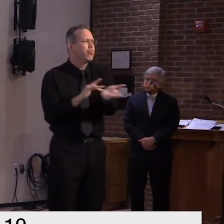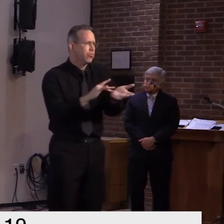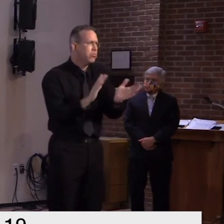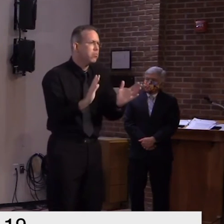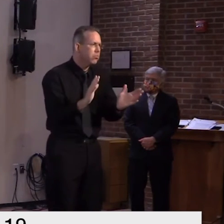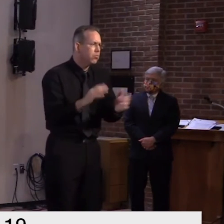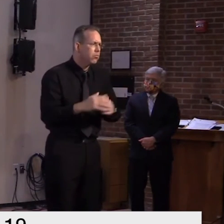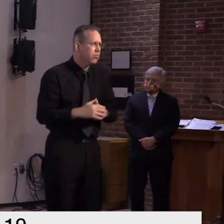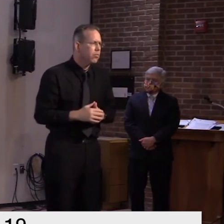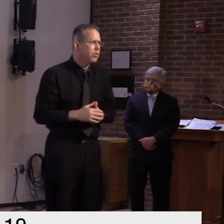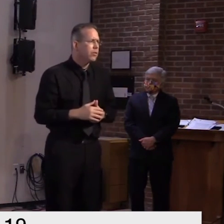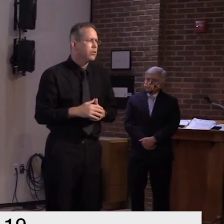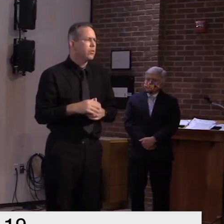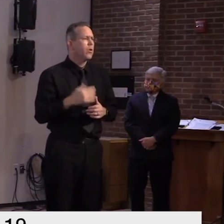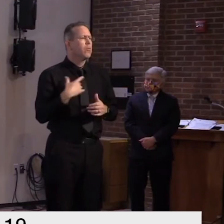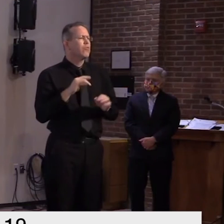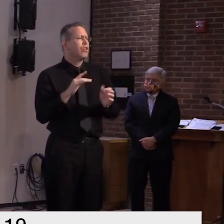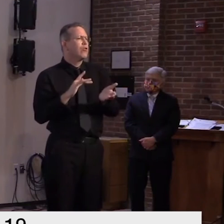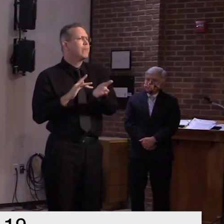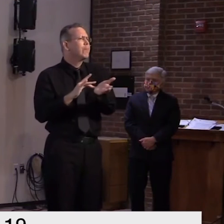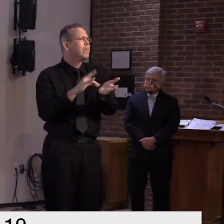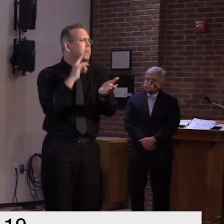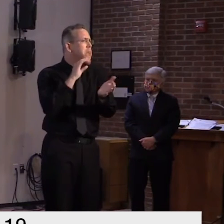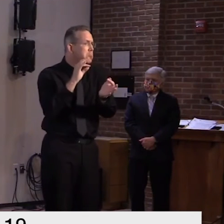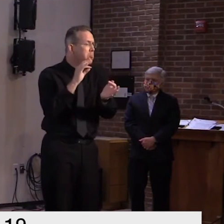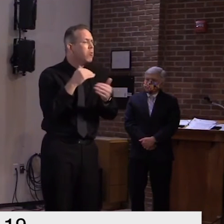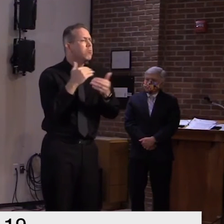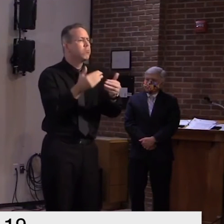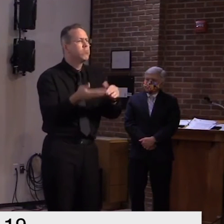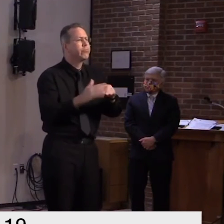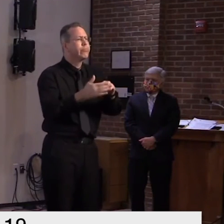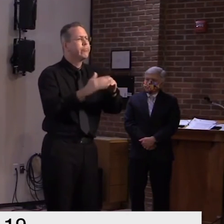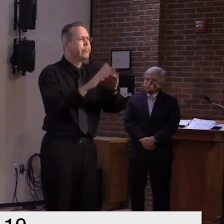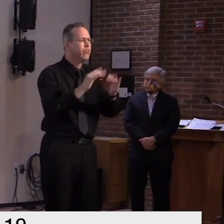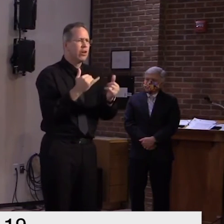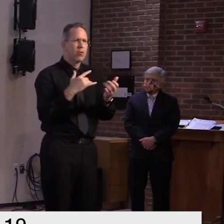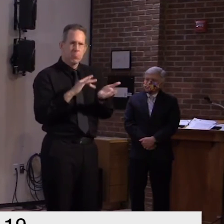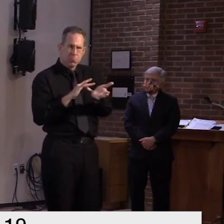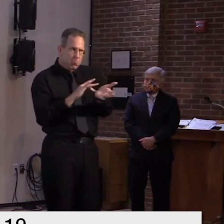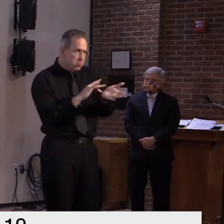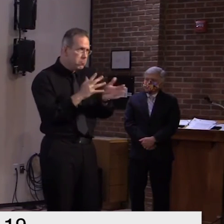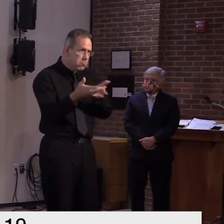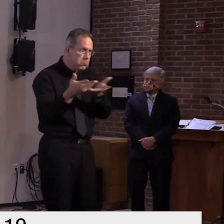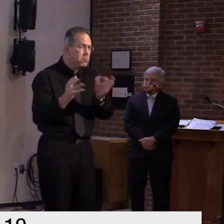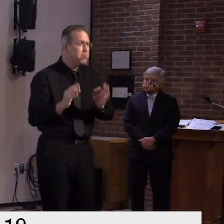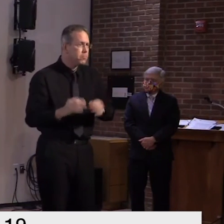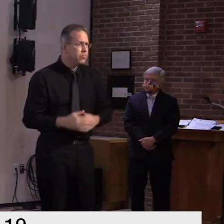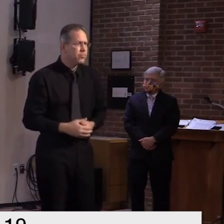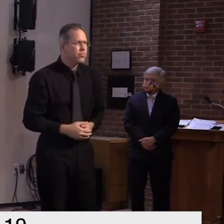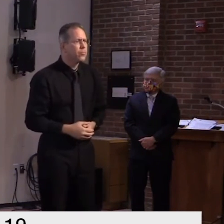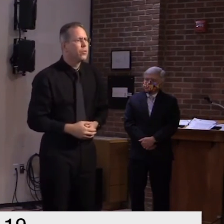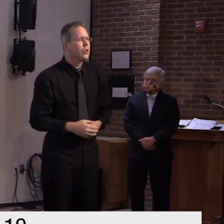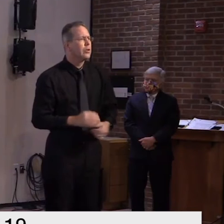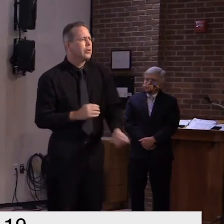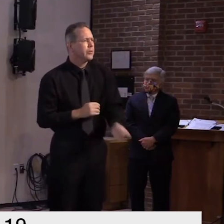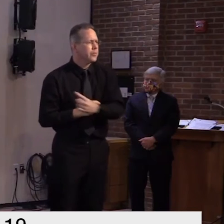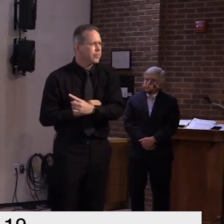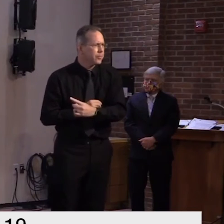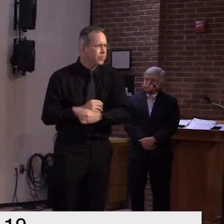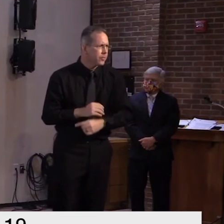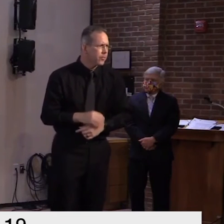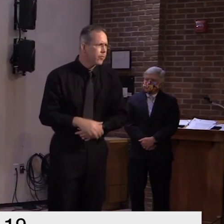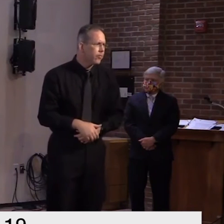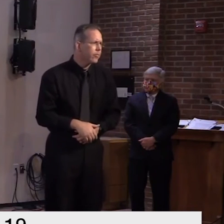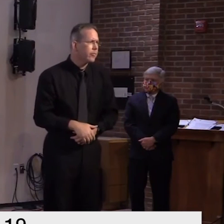have you heard from any of your constituents on this issue particularly uh retailers or